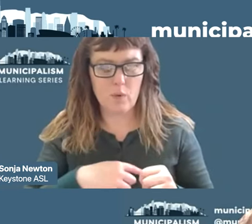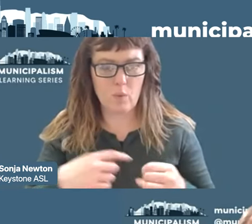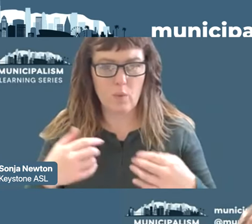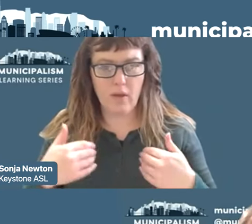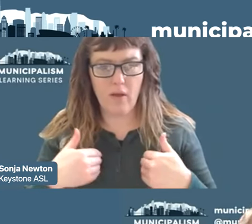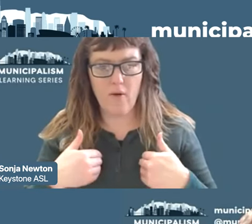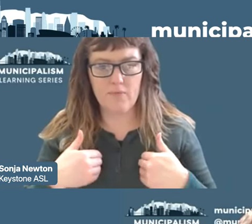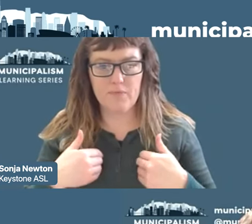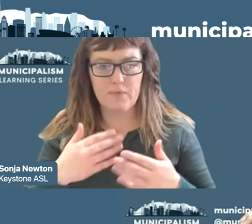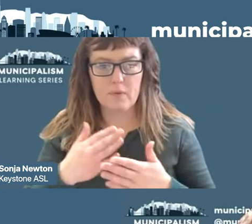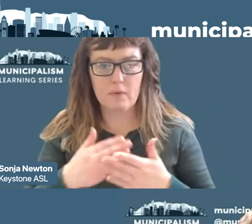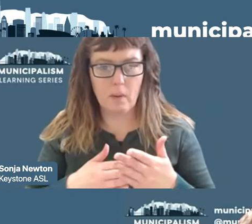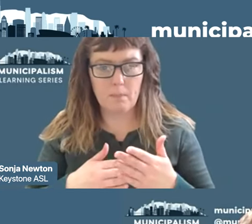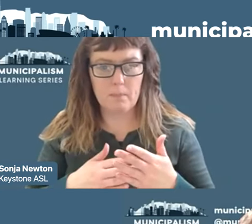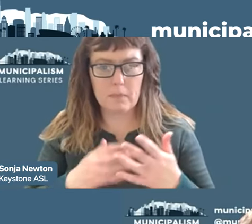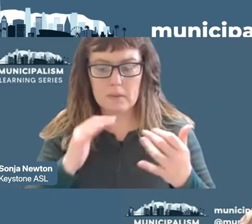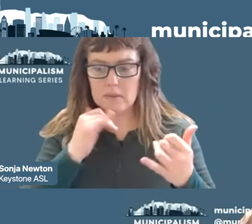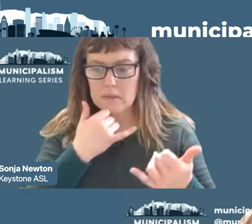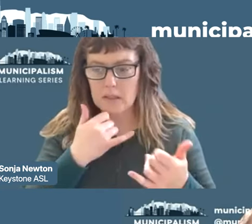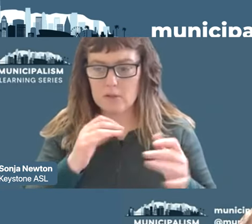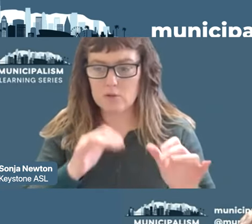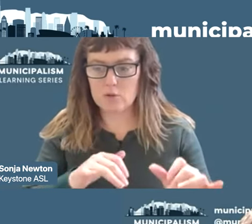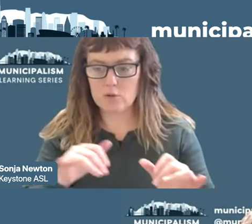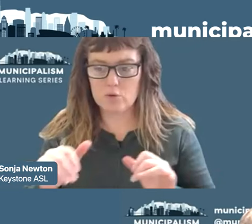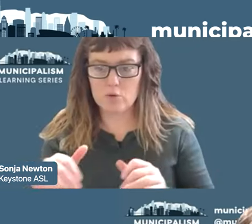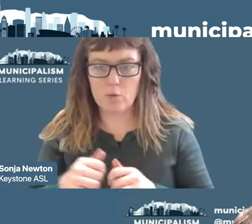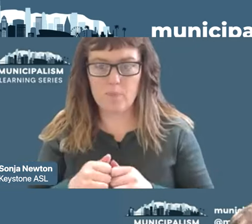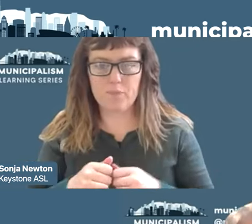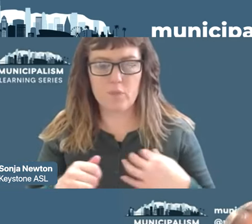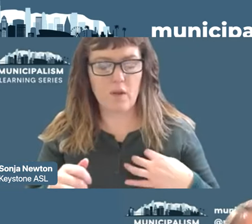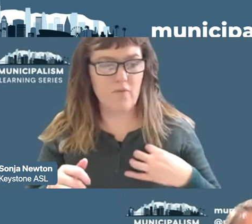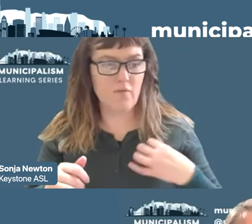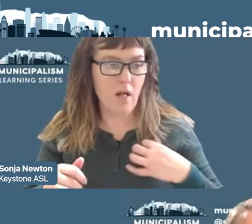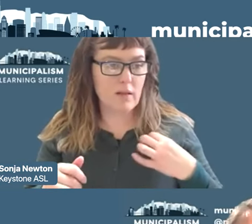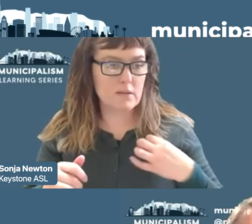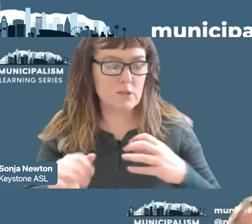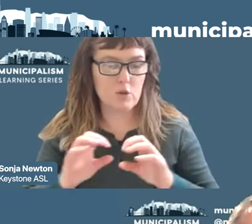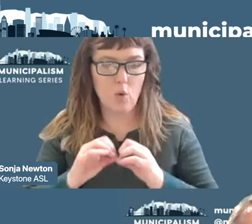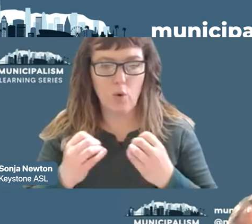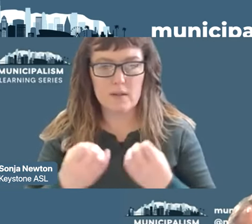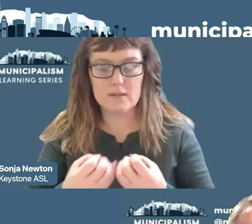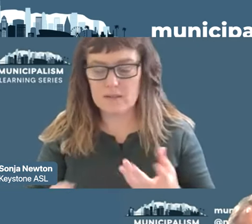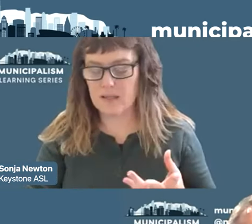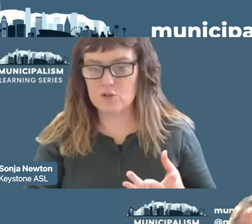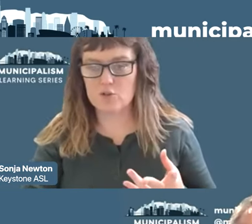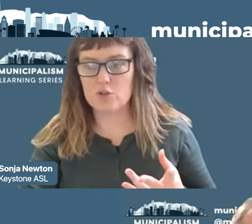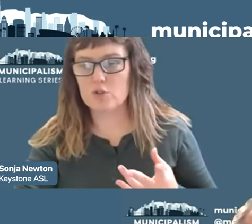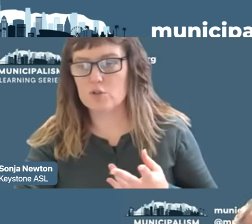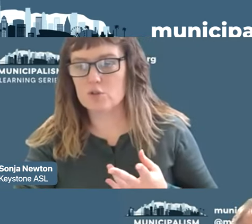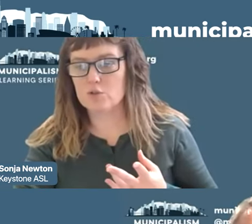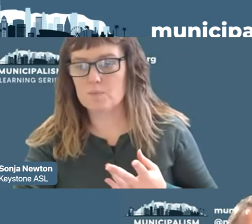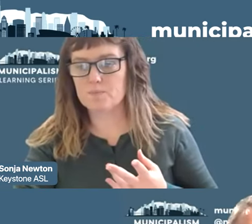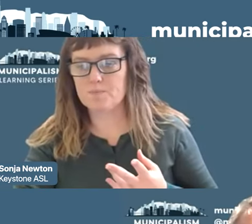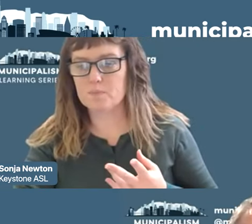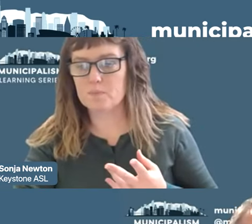shortcomings we as a volunteer organization we don't have resources